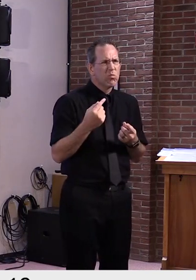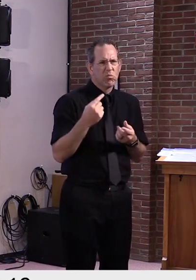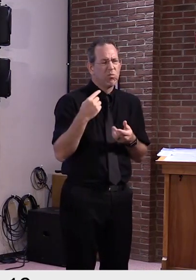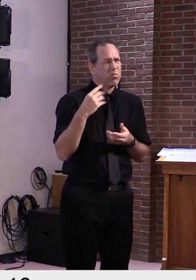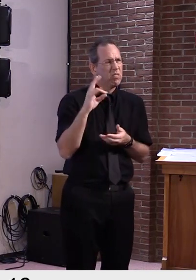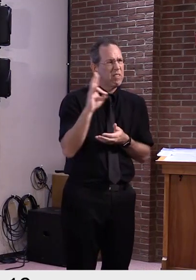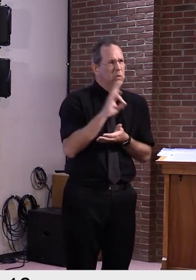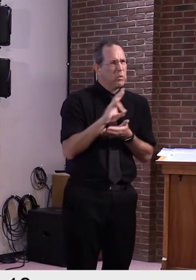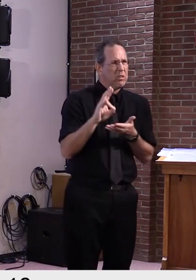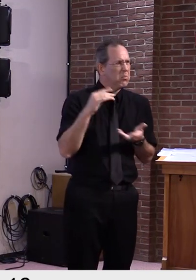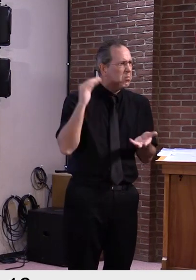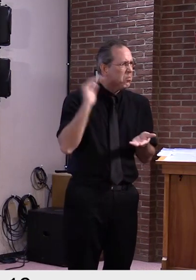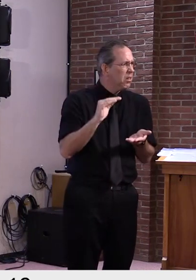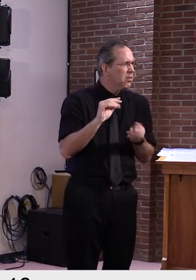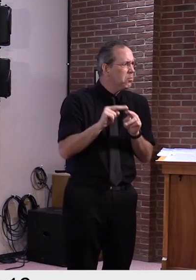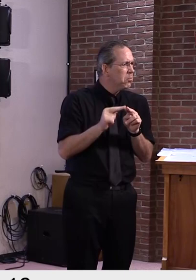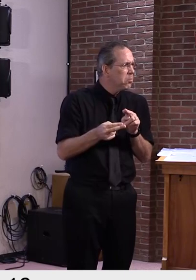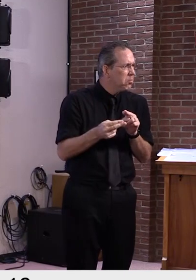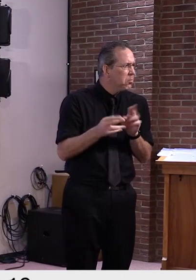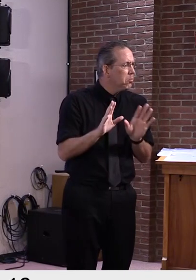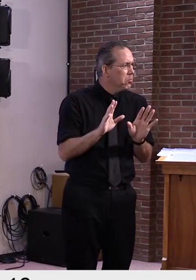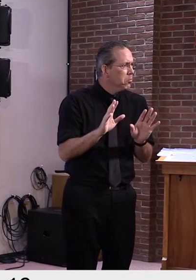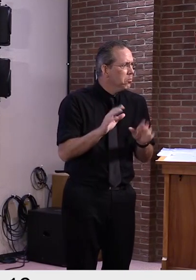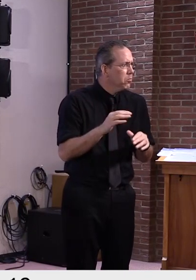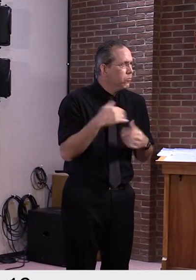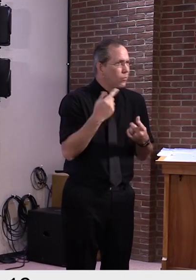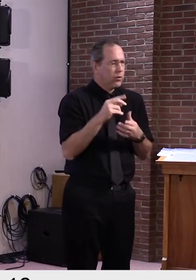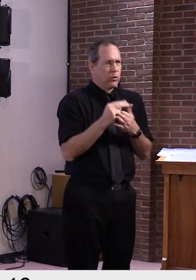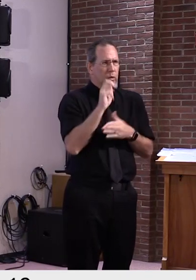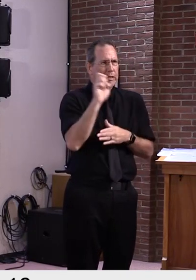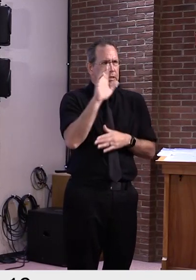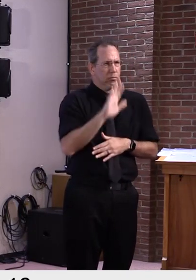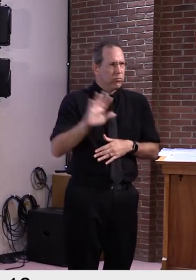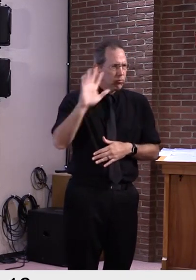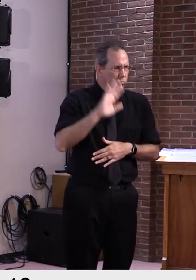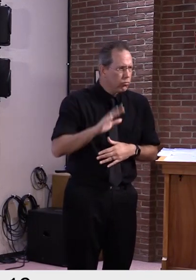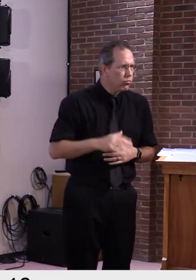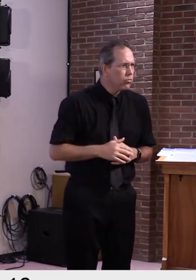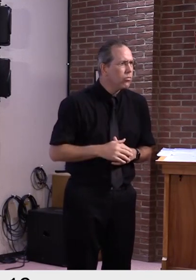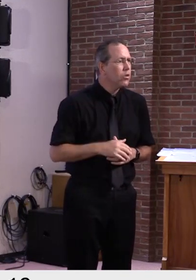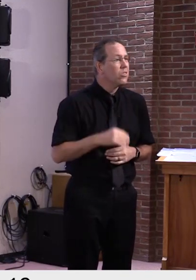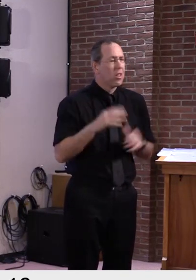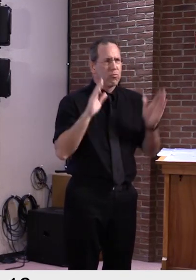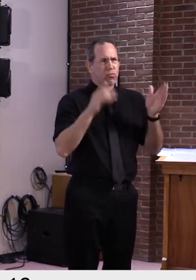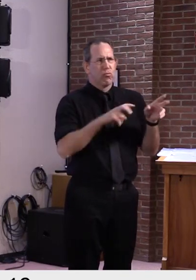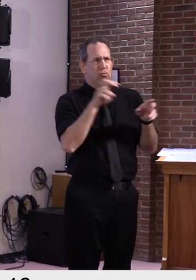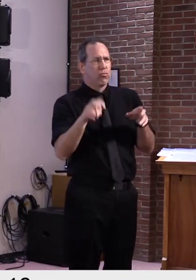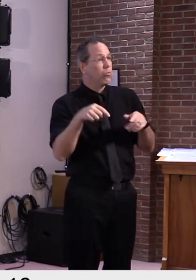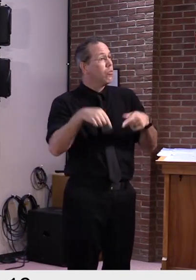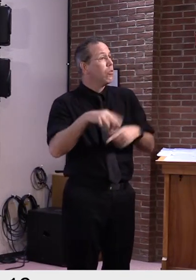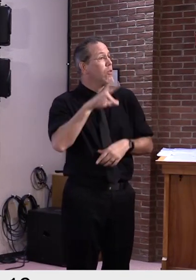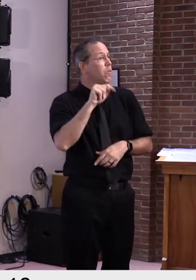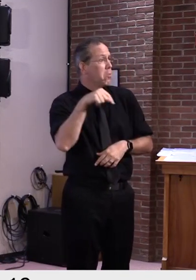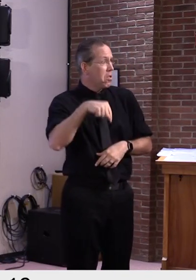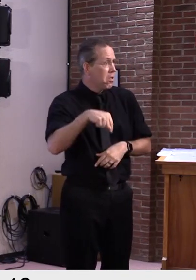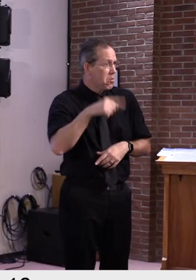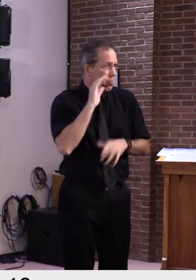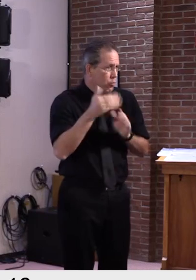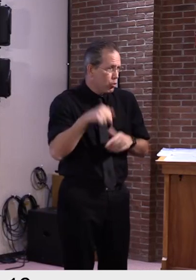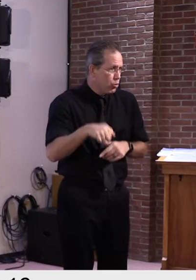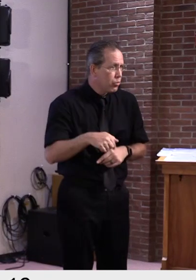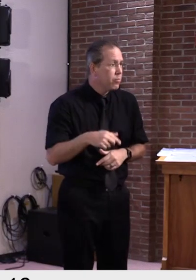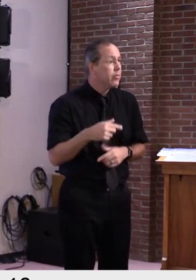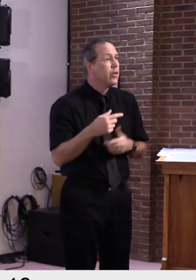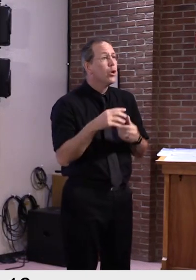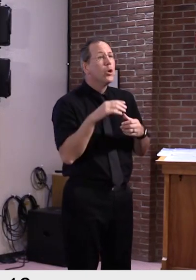Looking more specifically at Vermont, we continue to see very steady trends in our own numbers. New case growth was roughly flat